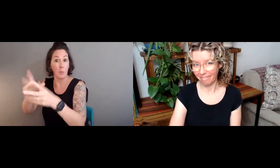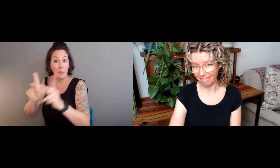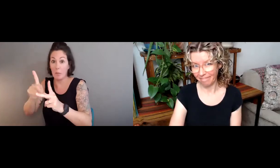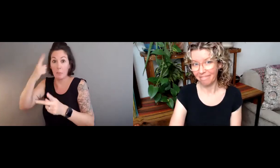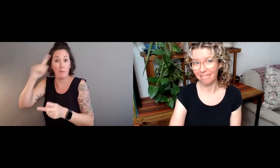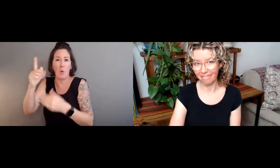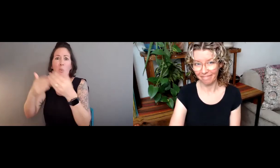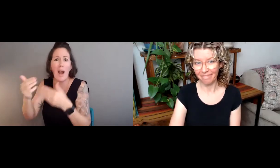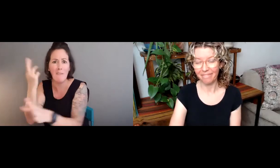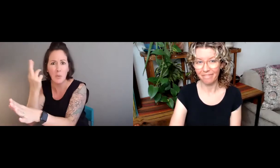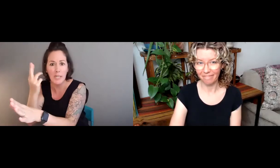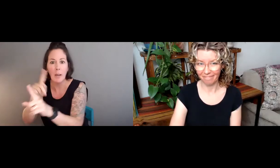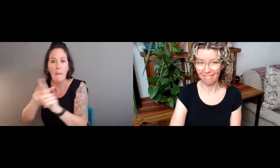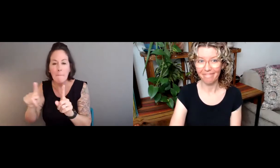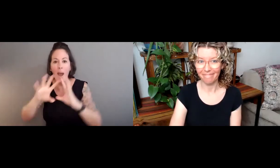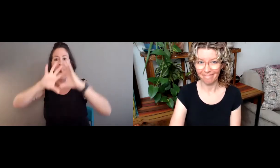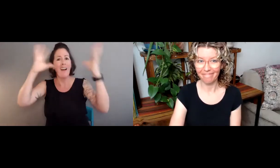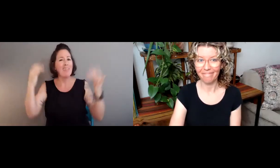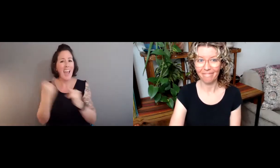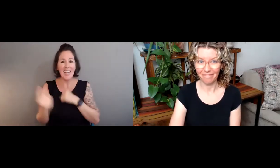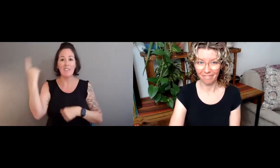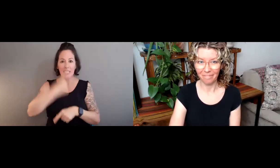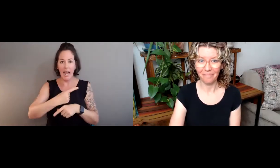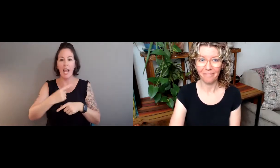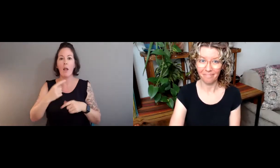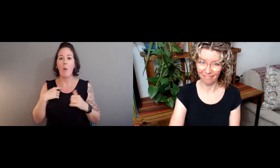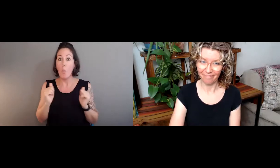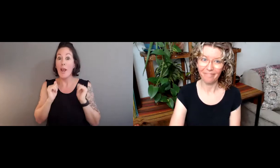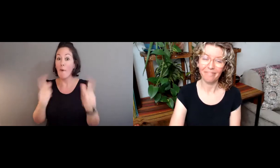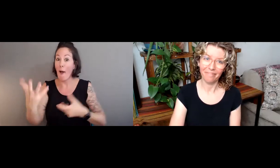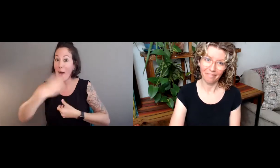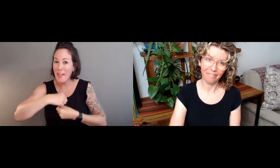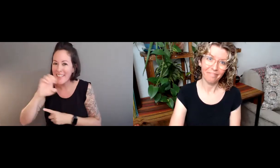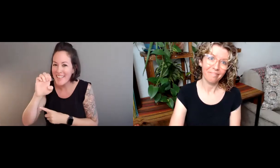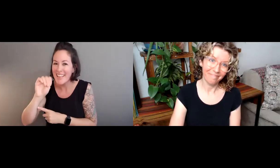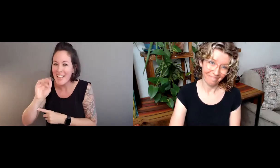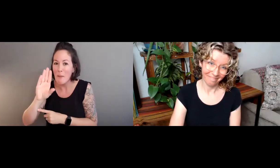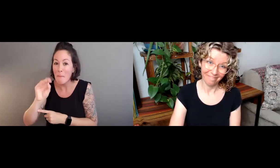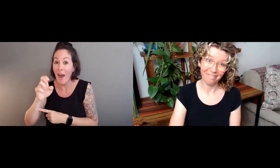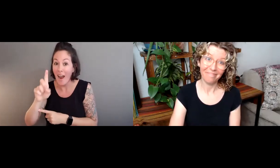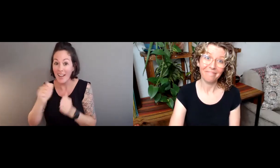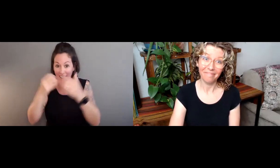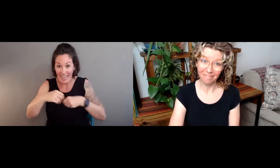There are some strategies more preferred by a specific group of people for whatever reason, but at the end of the day,